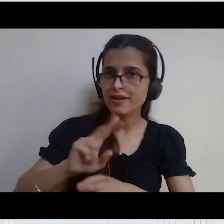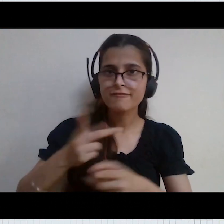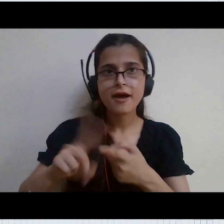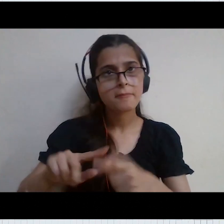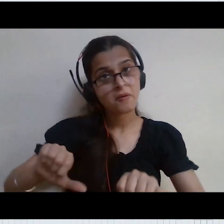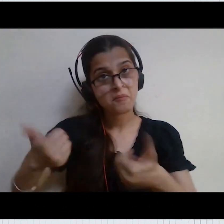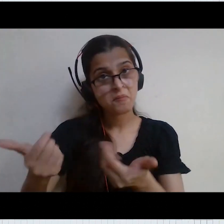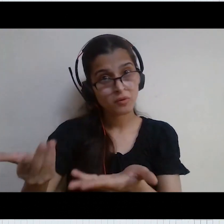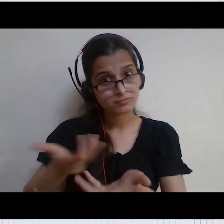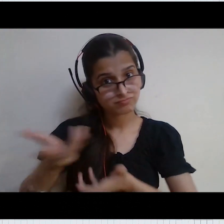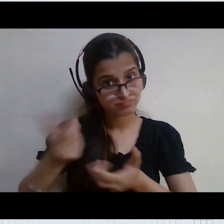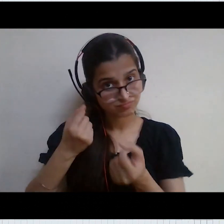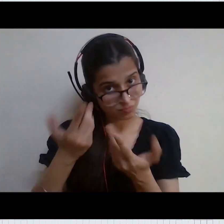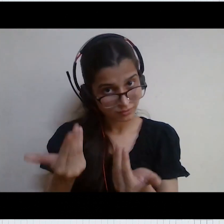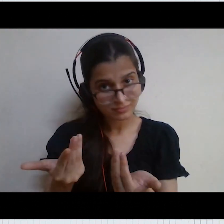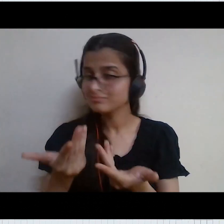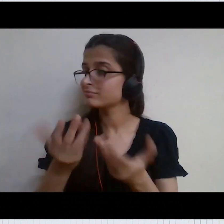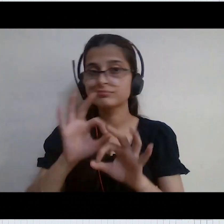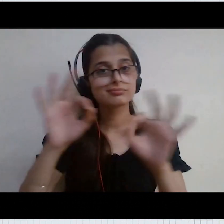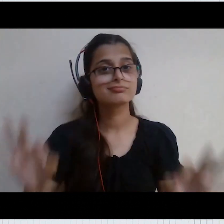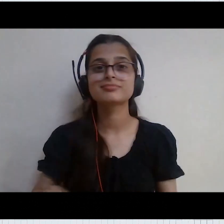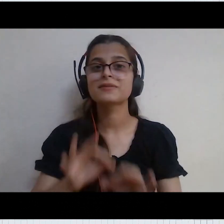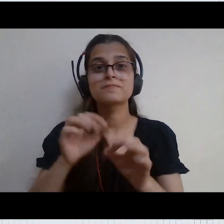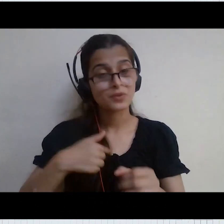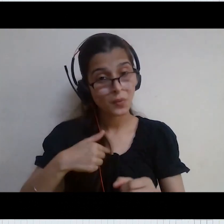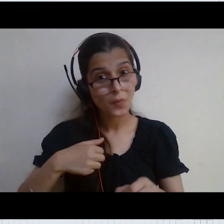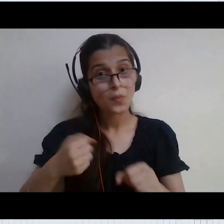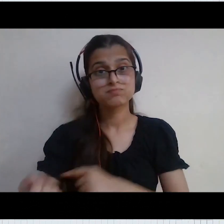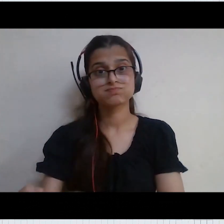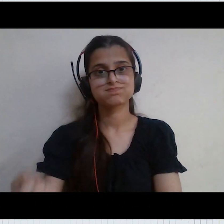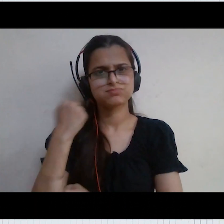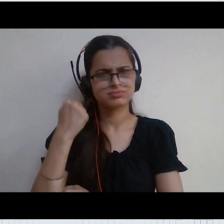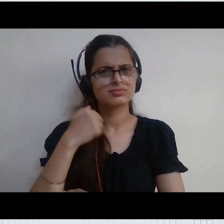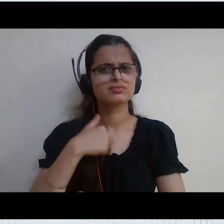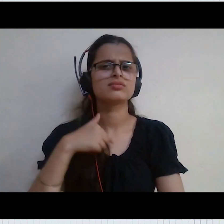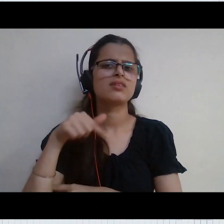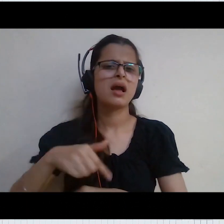so i would rather win the world rather than defeat them with my power